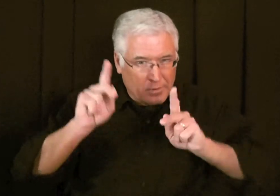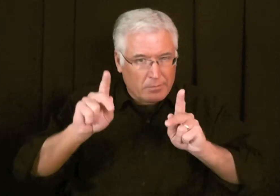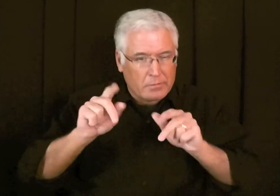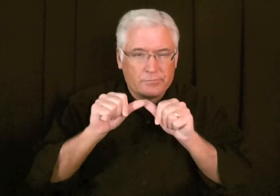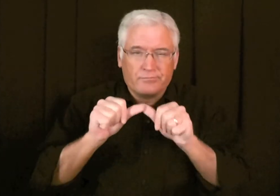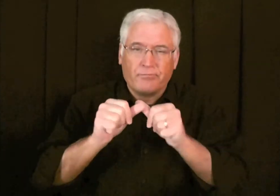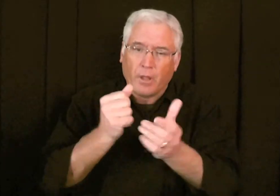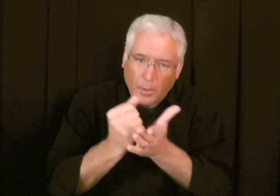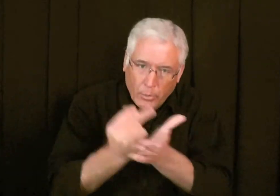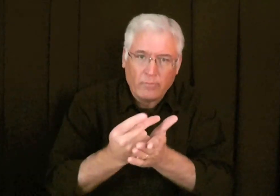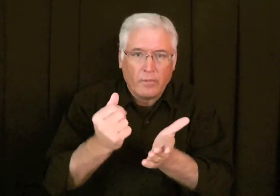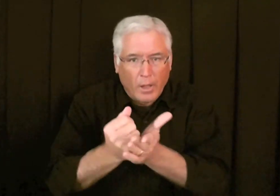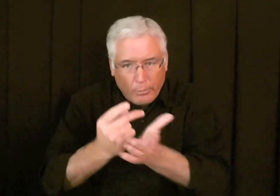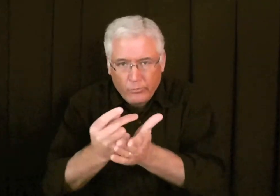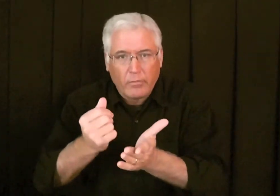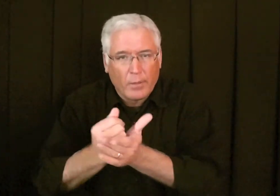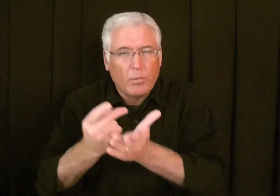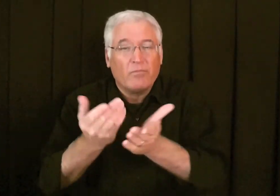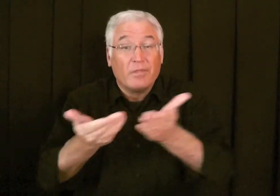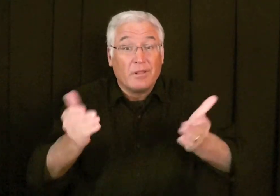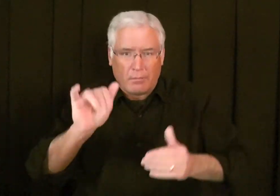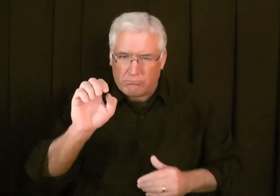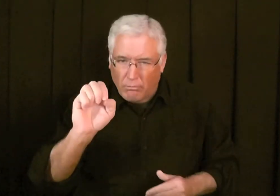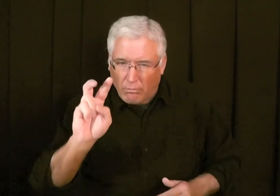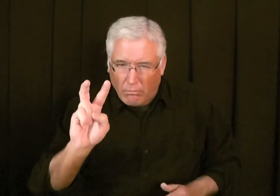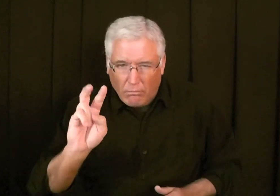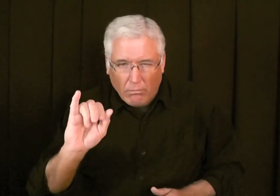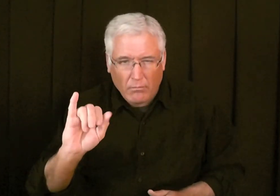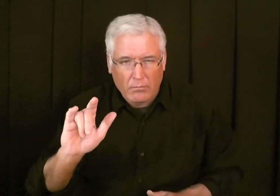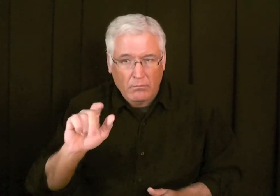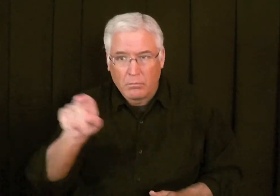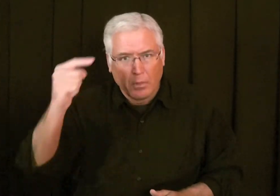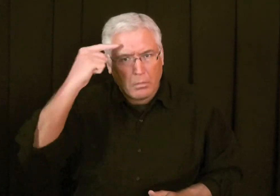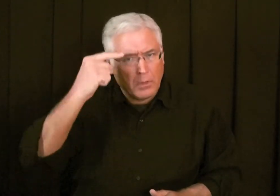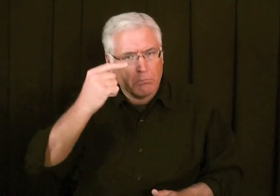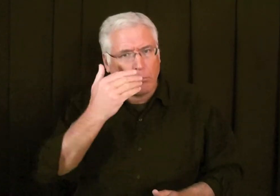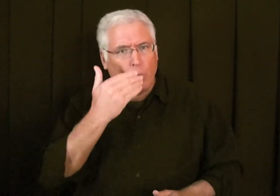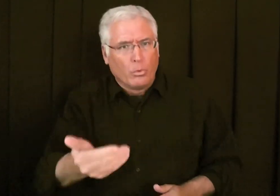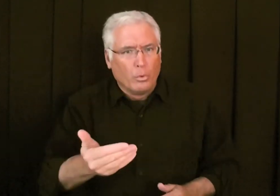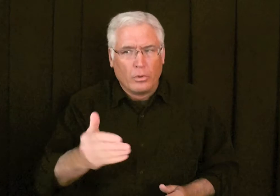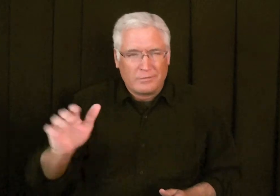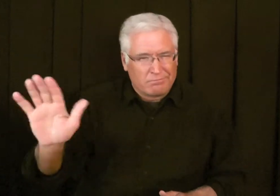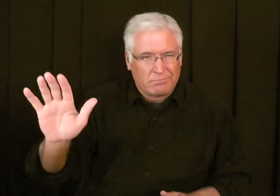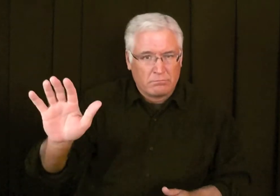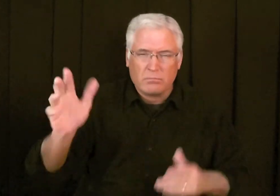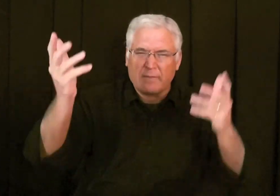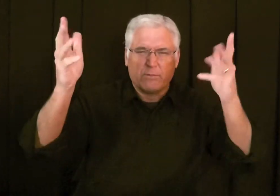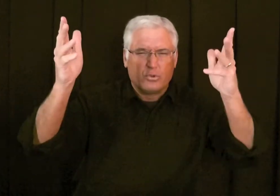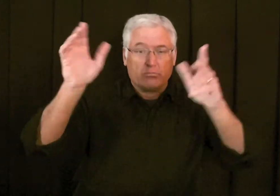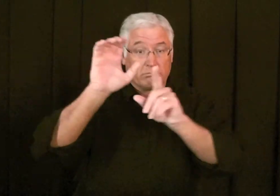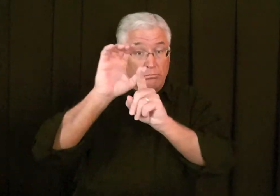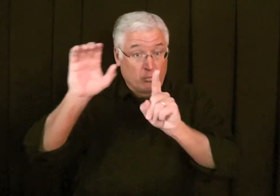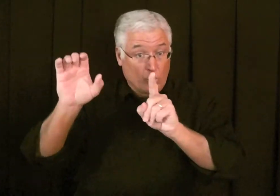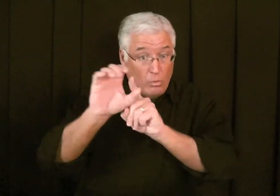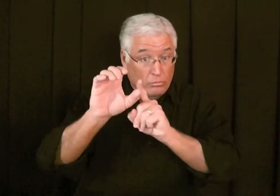If people continue to approve things that are evil as good, then our culture,